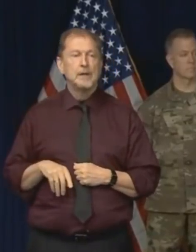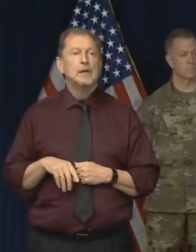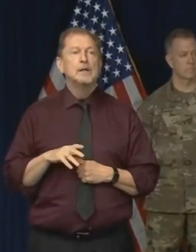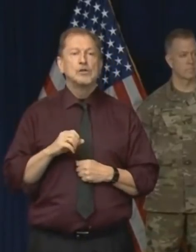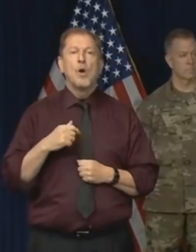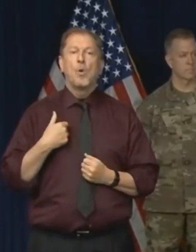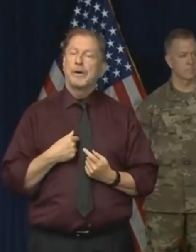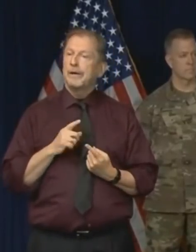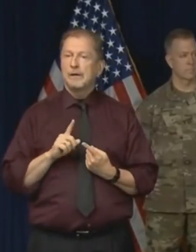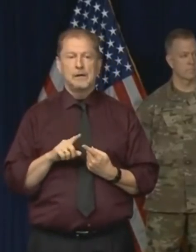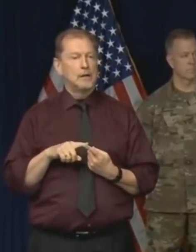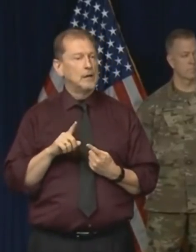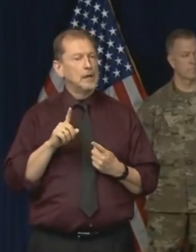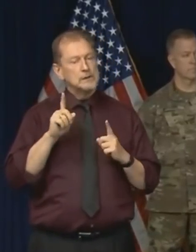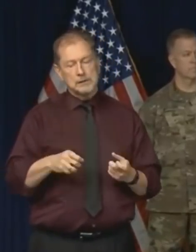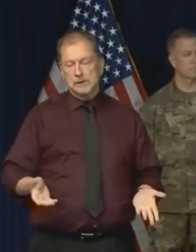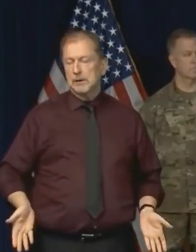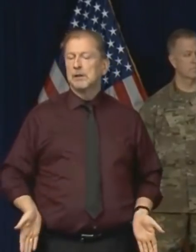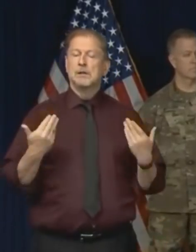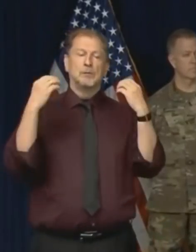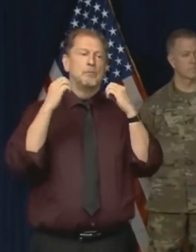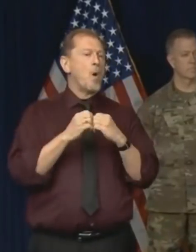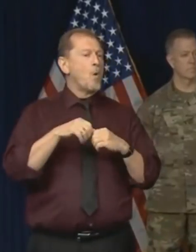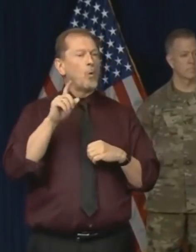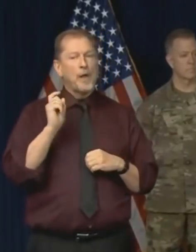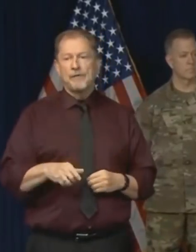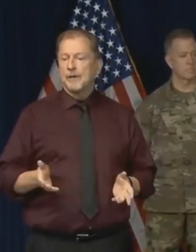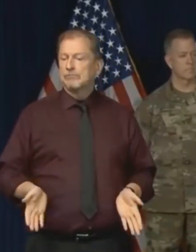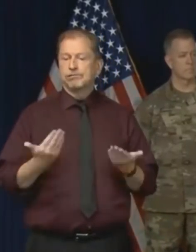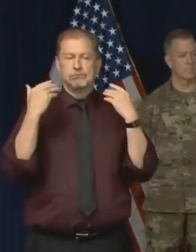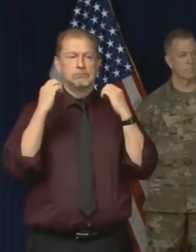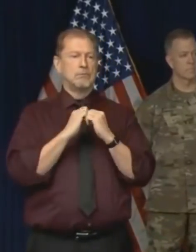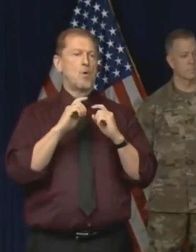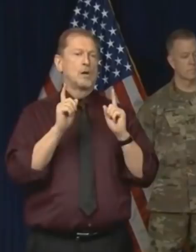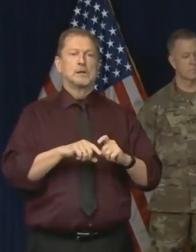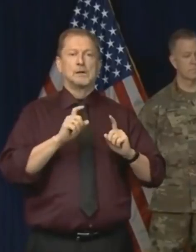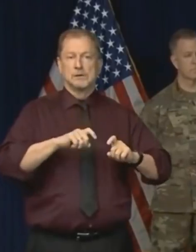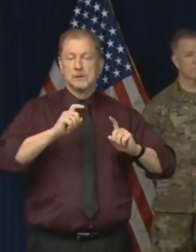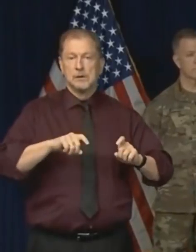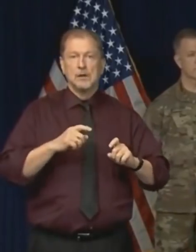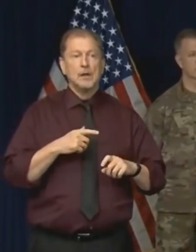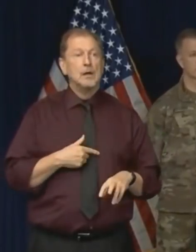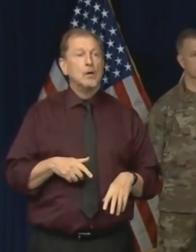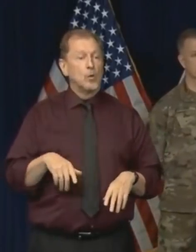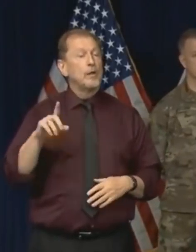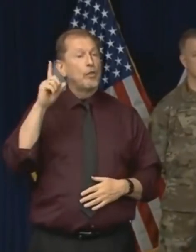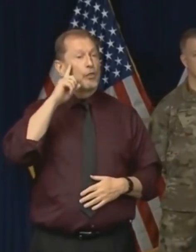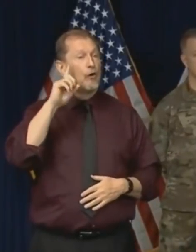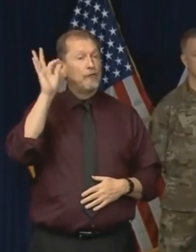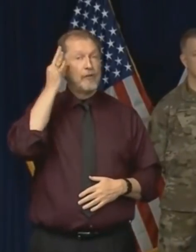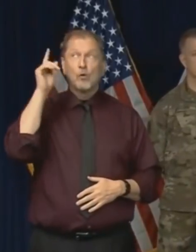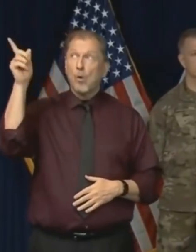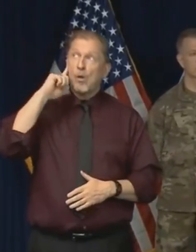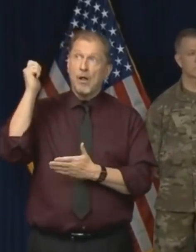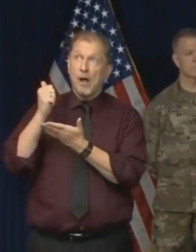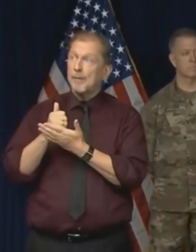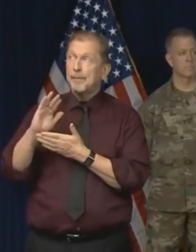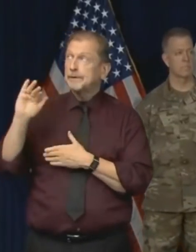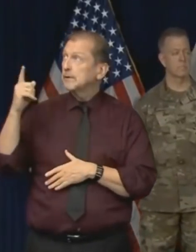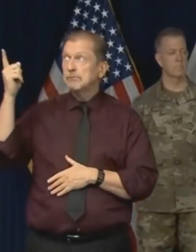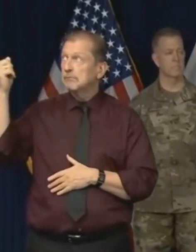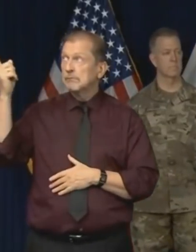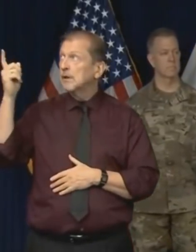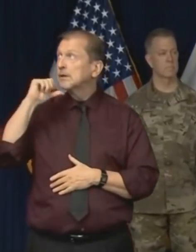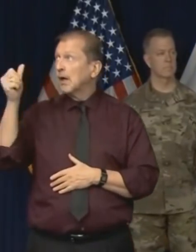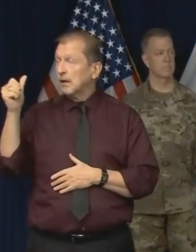ramp up testing, you know, all of us, we've got to get that done again. You know, we had hoped the federal government would be involved. But in helping us